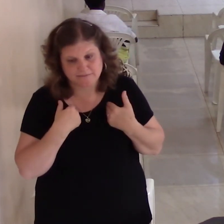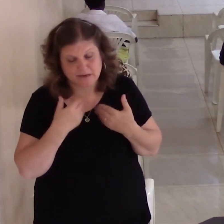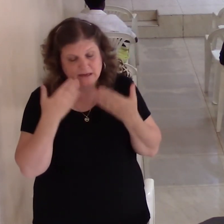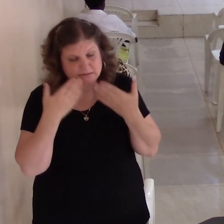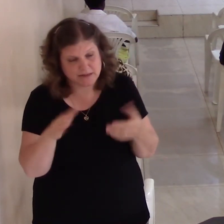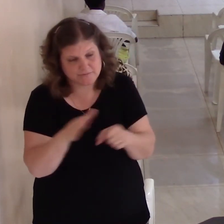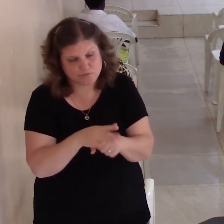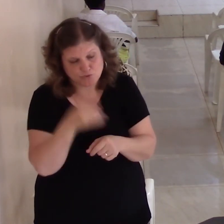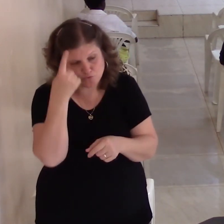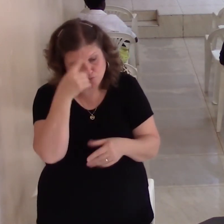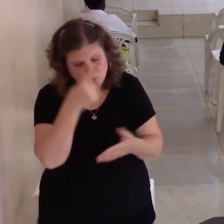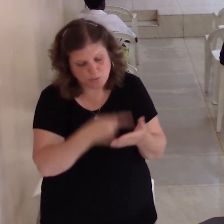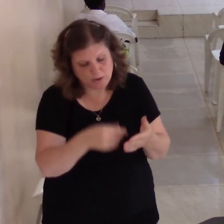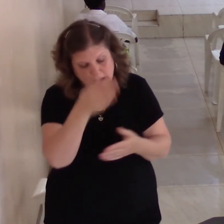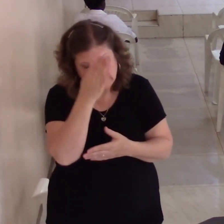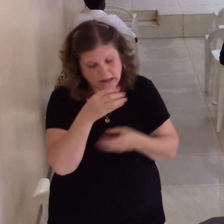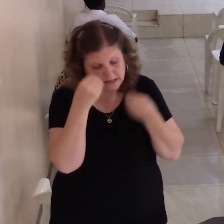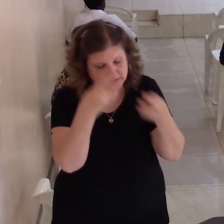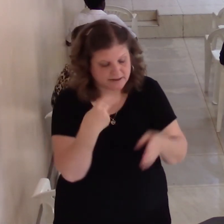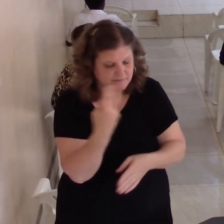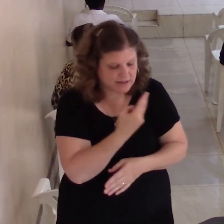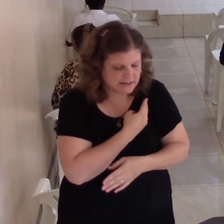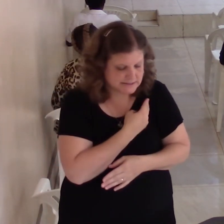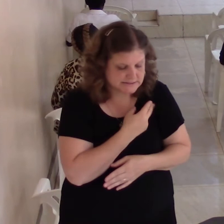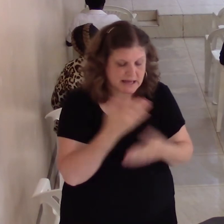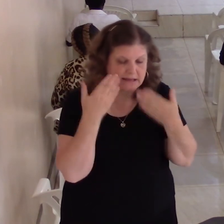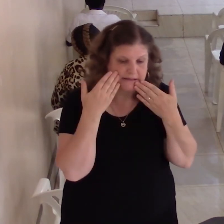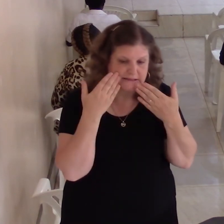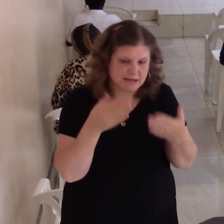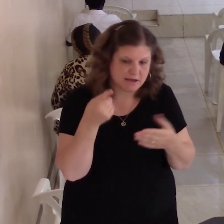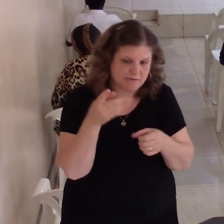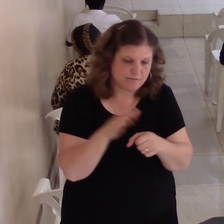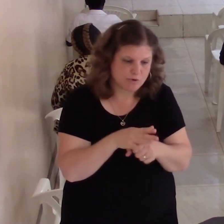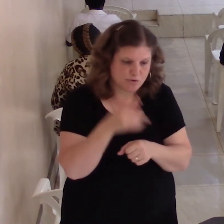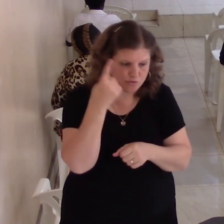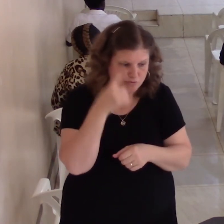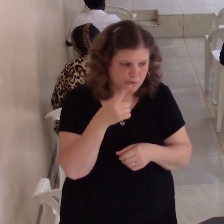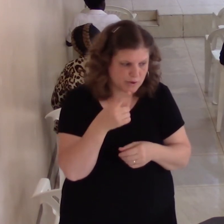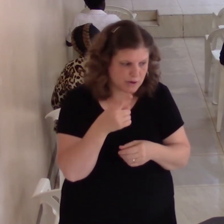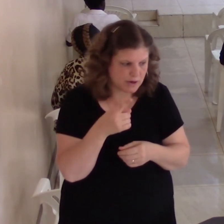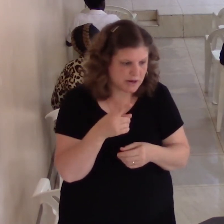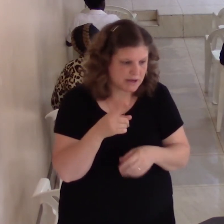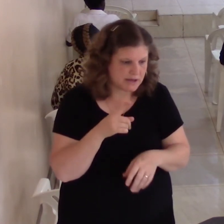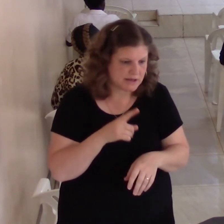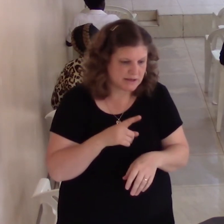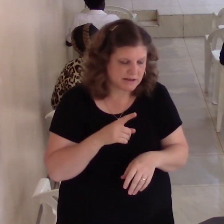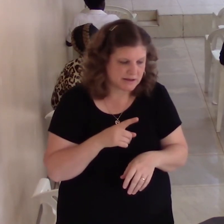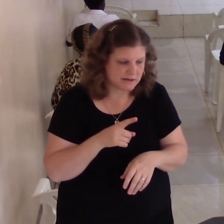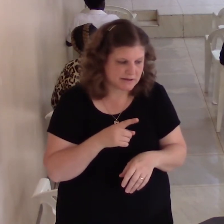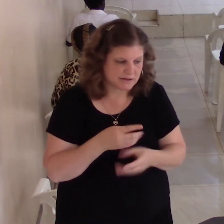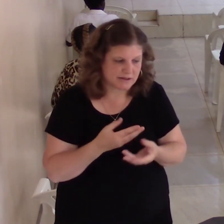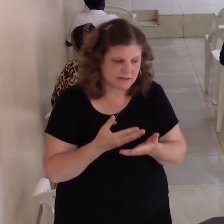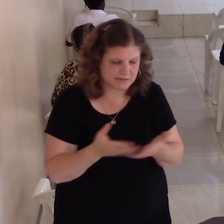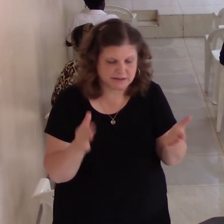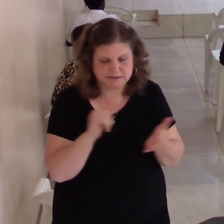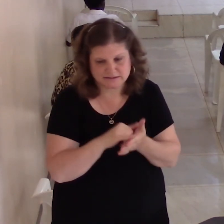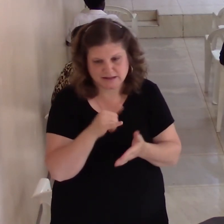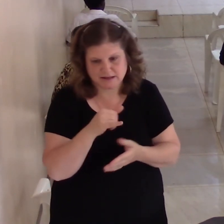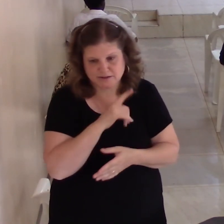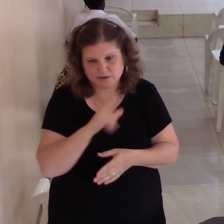us I am thankful for the opportunities we do have and I pray God to do us more but I am so thankful for what